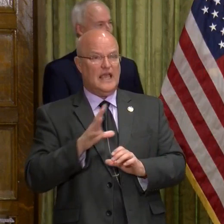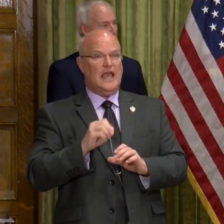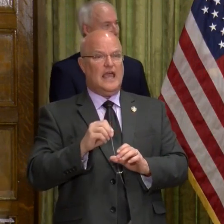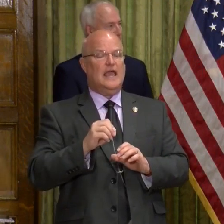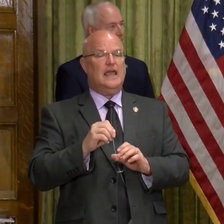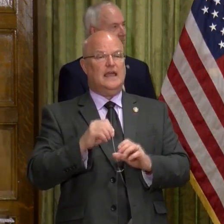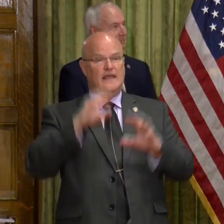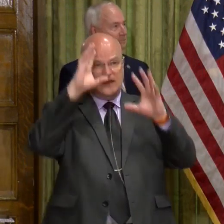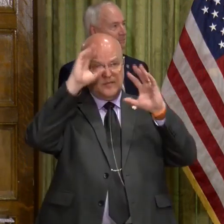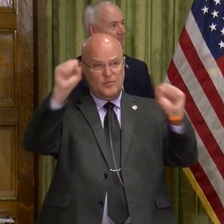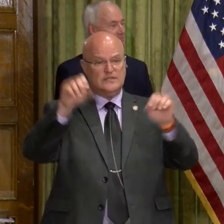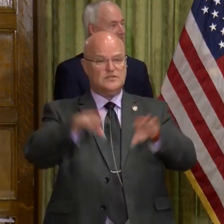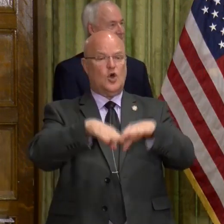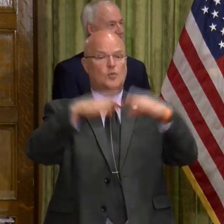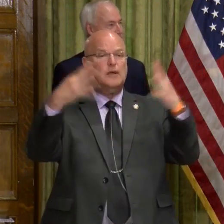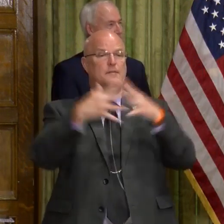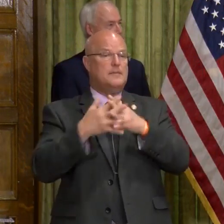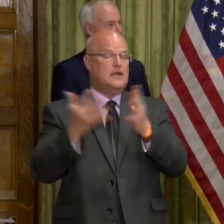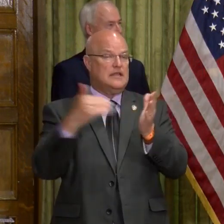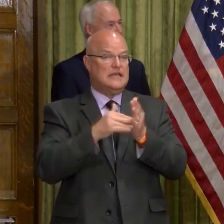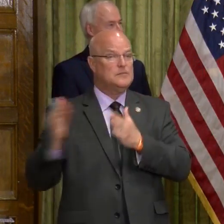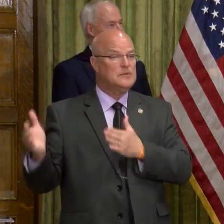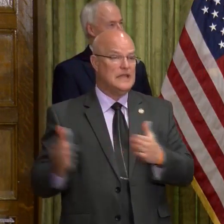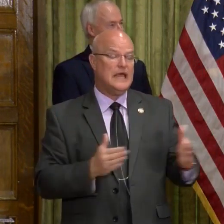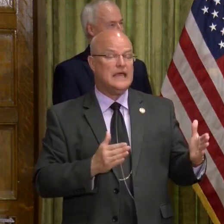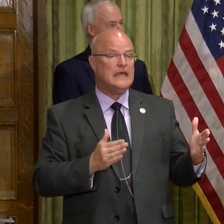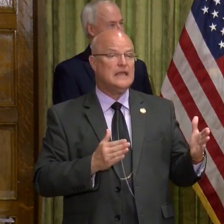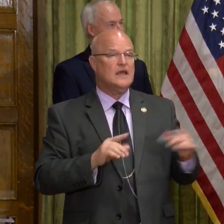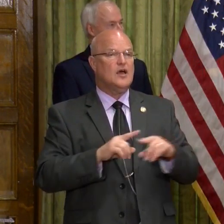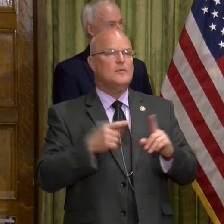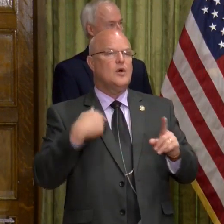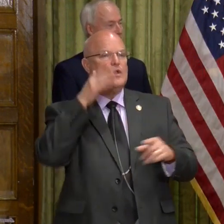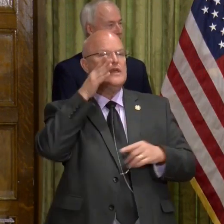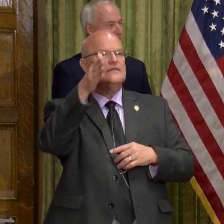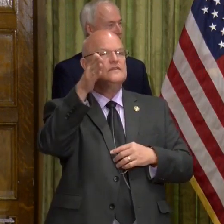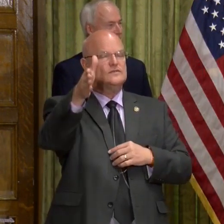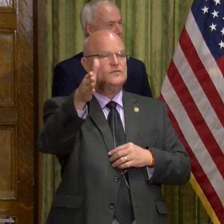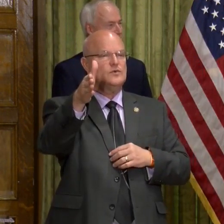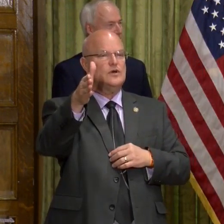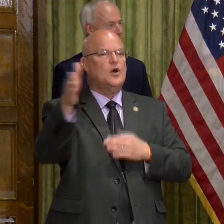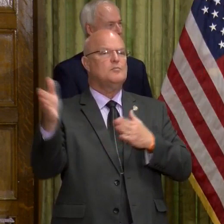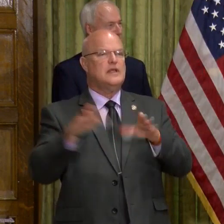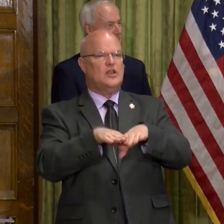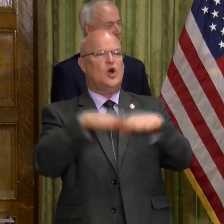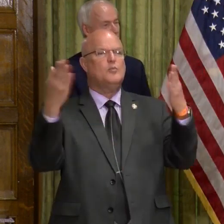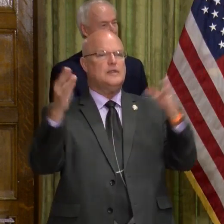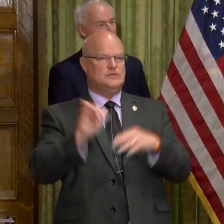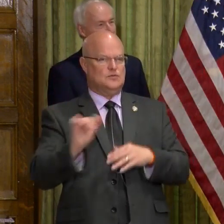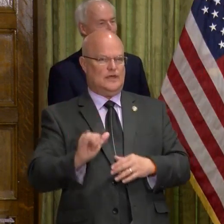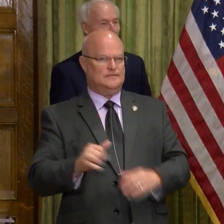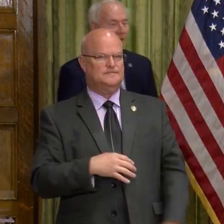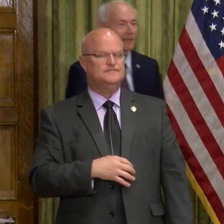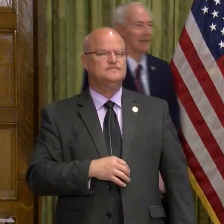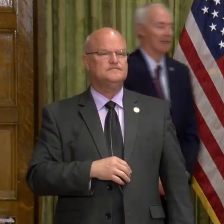President's Opening Up America Again plan, but we eventually will plan to open those as well.